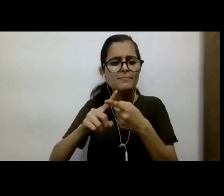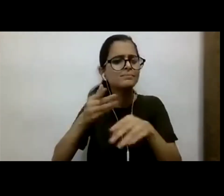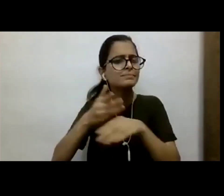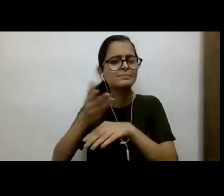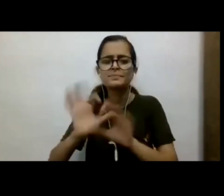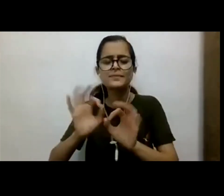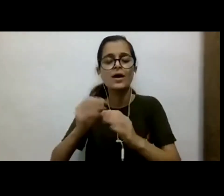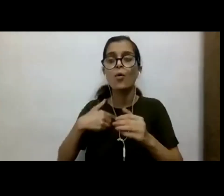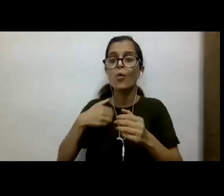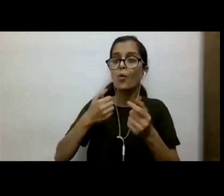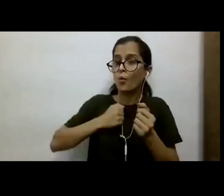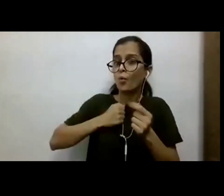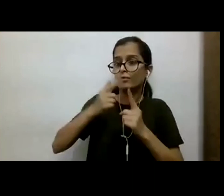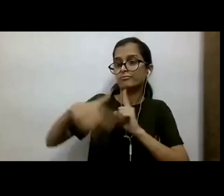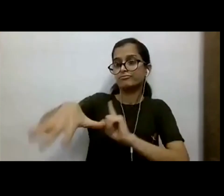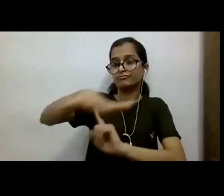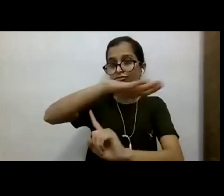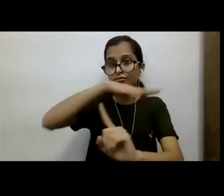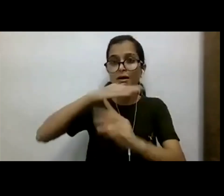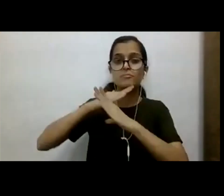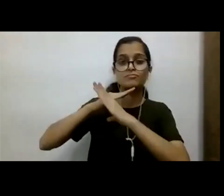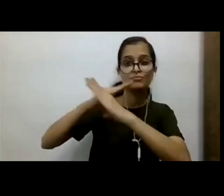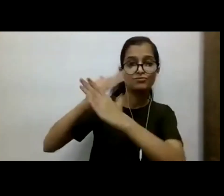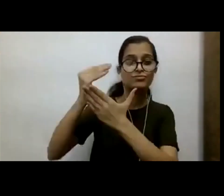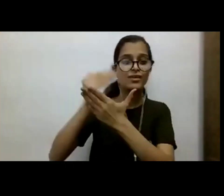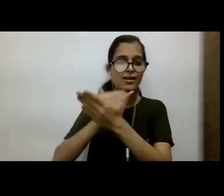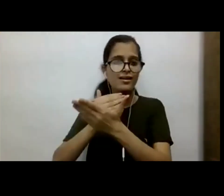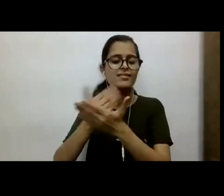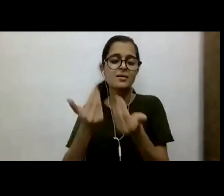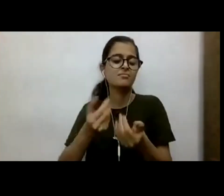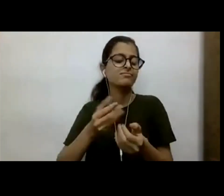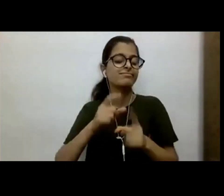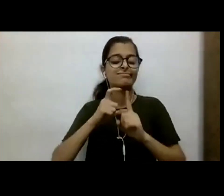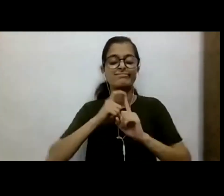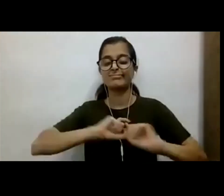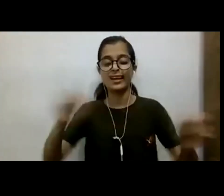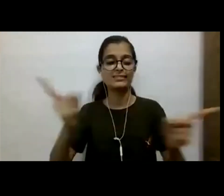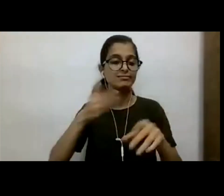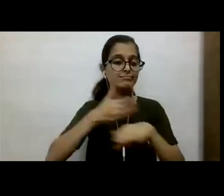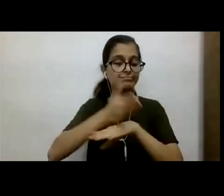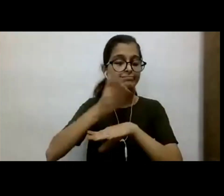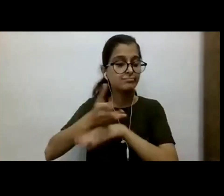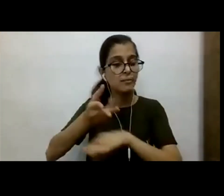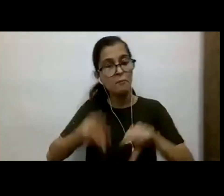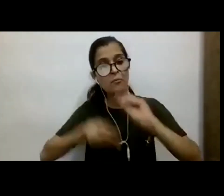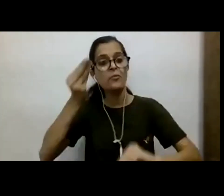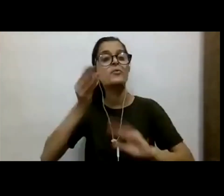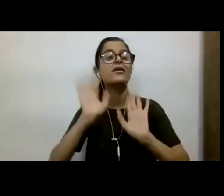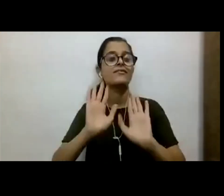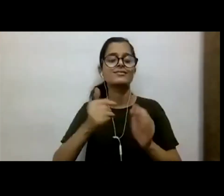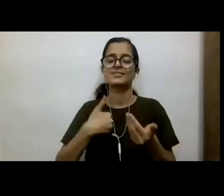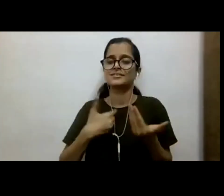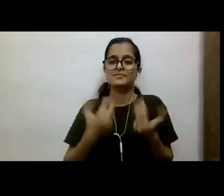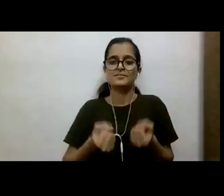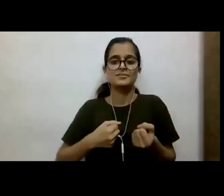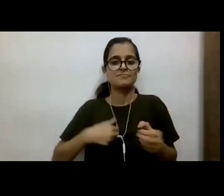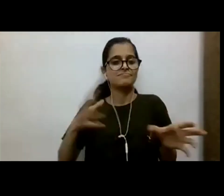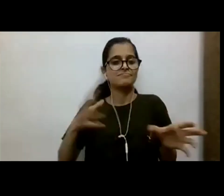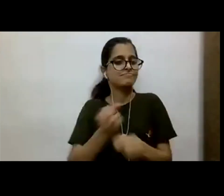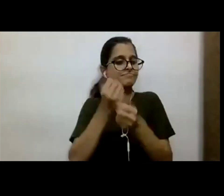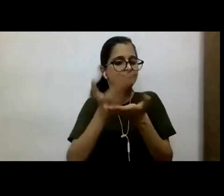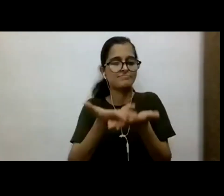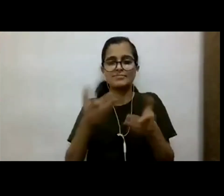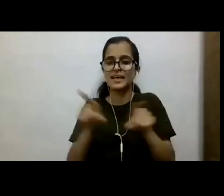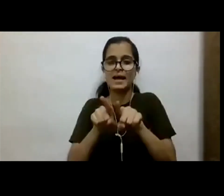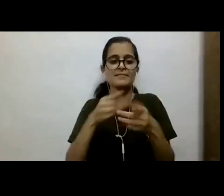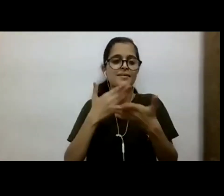protect environmental activists, who I feel are most in danger right now. So, I'll just end with that. And thank you very much for